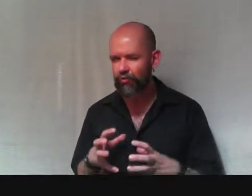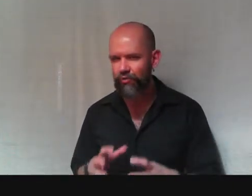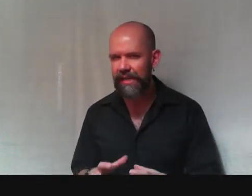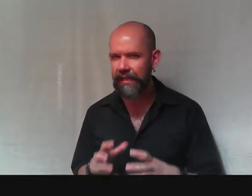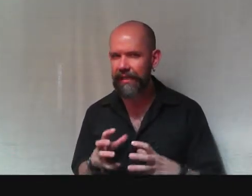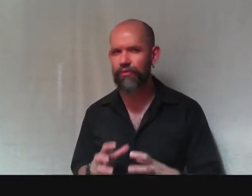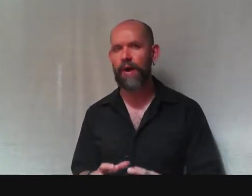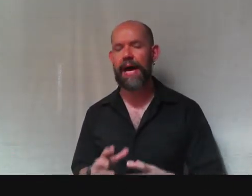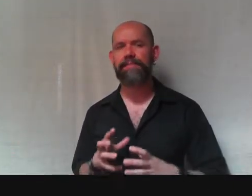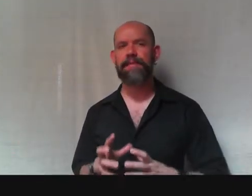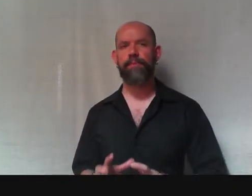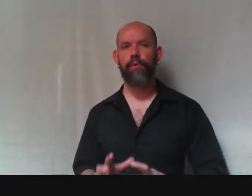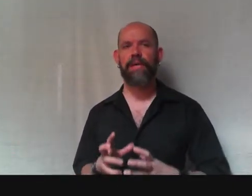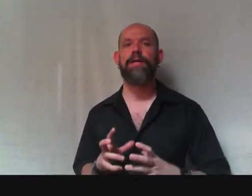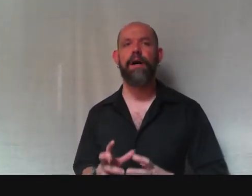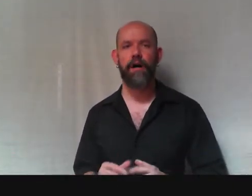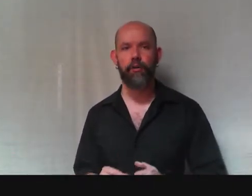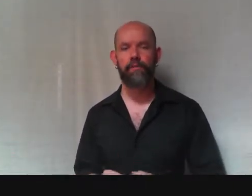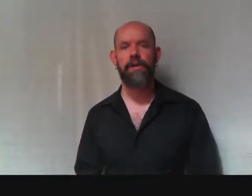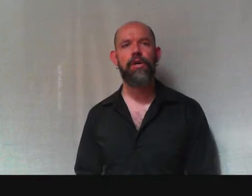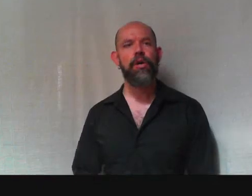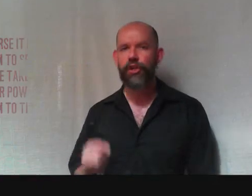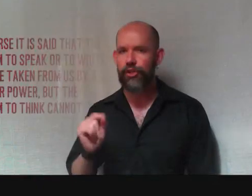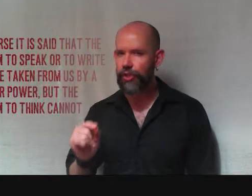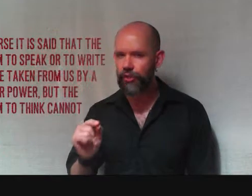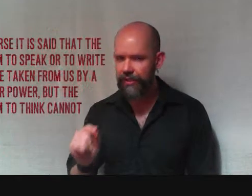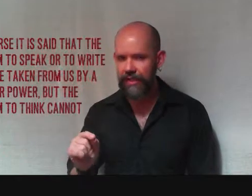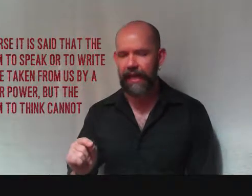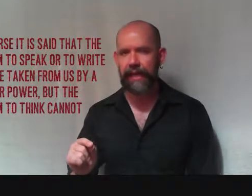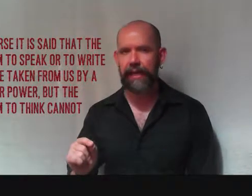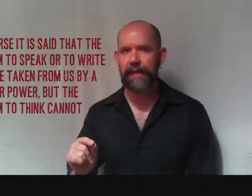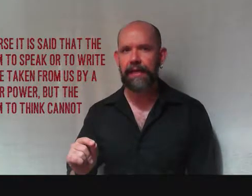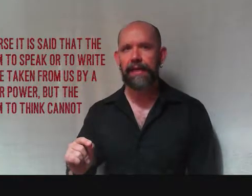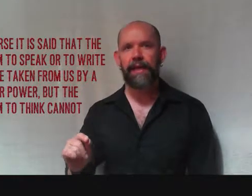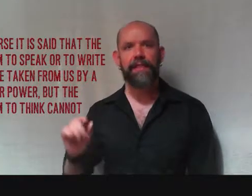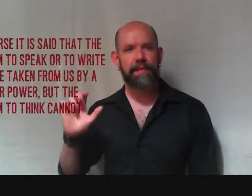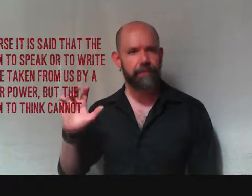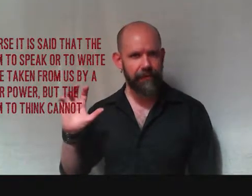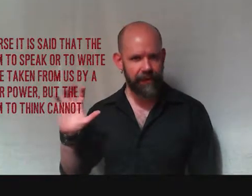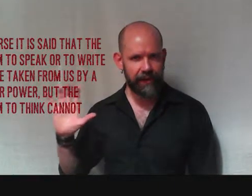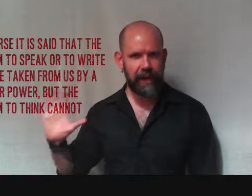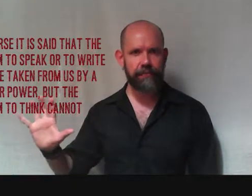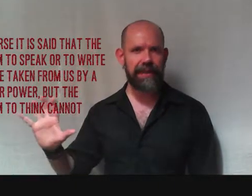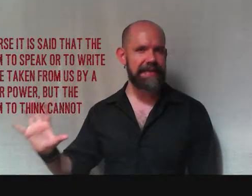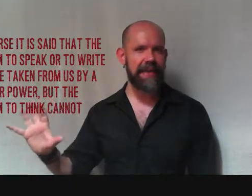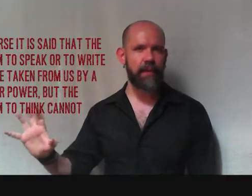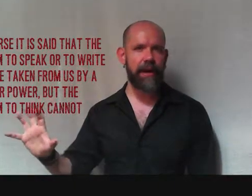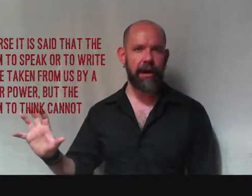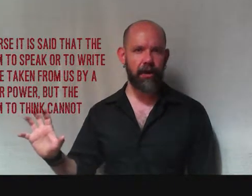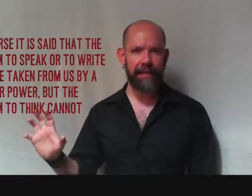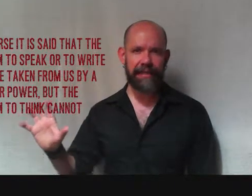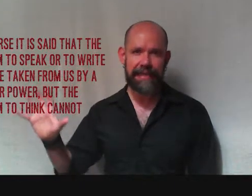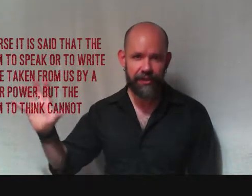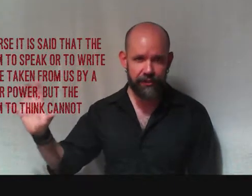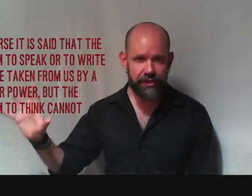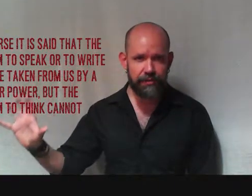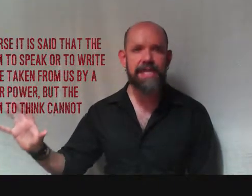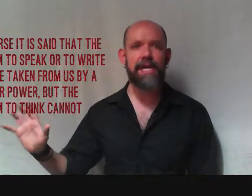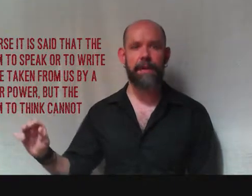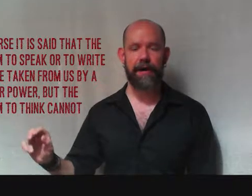really drives the point home. You'll say that the government can take away our ability to speak about